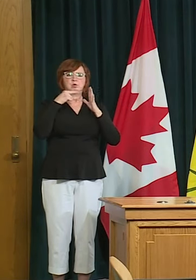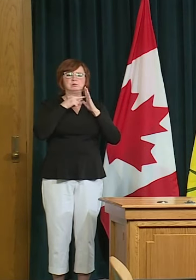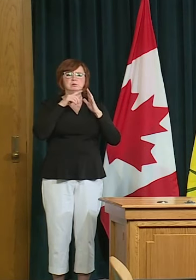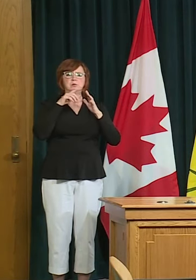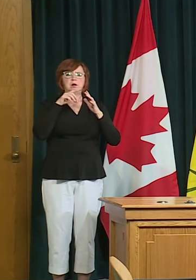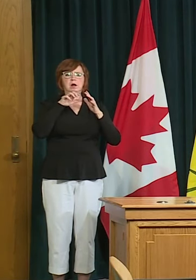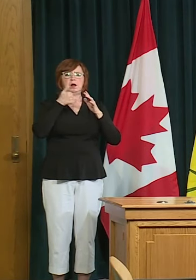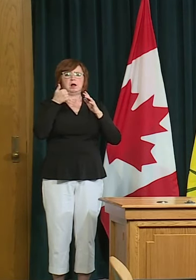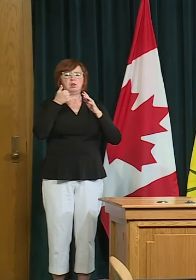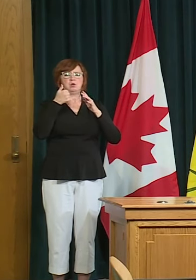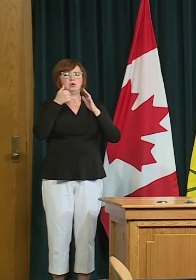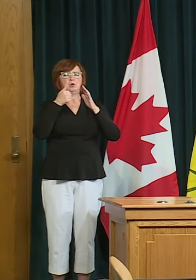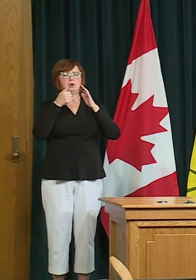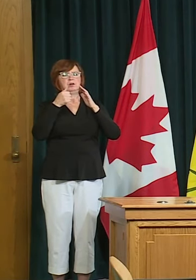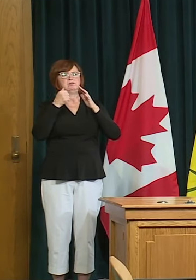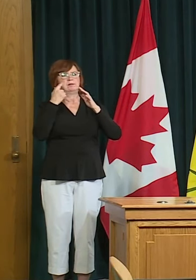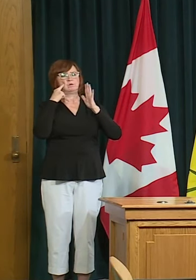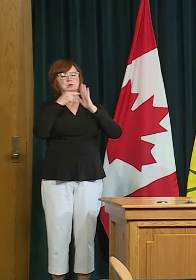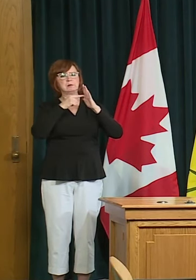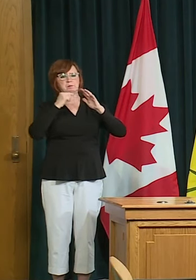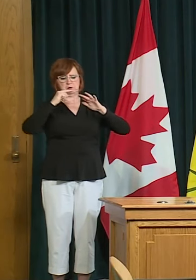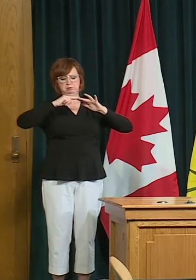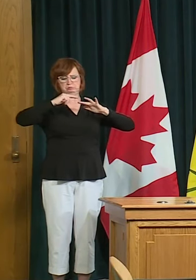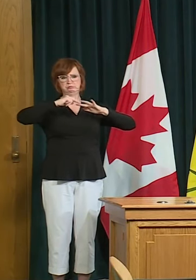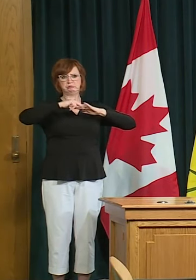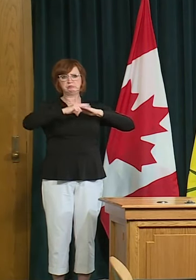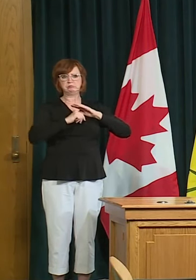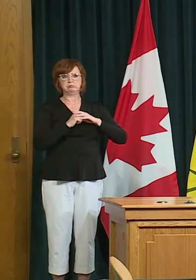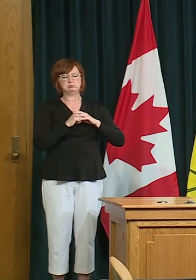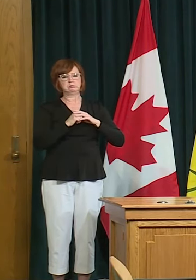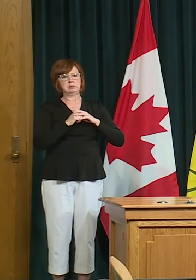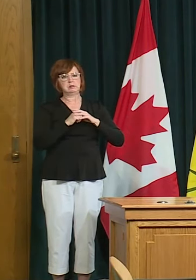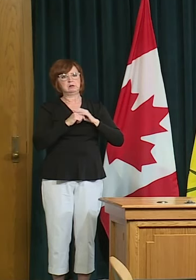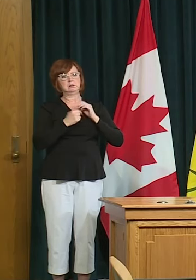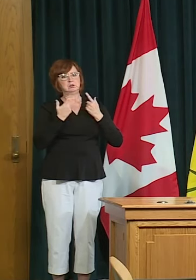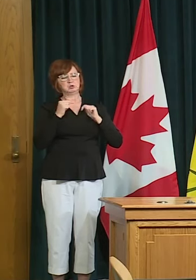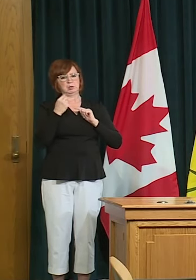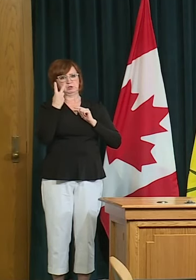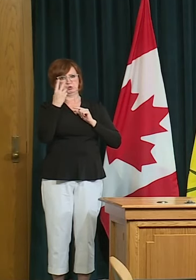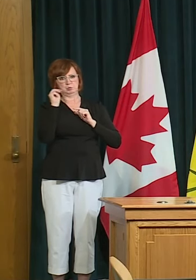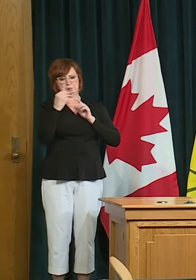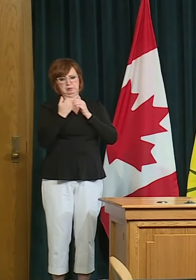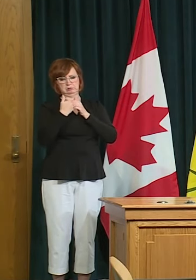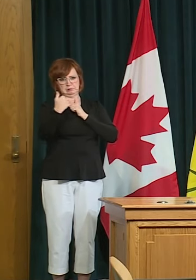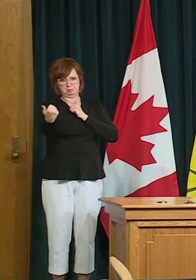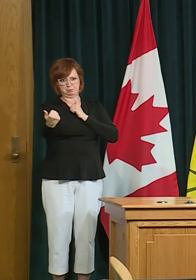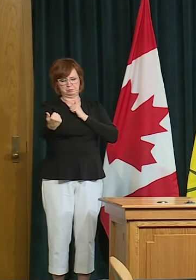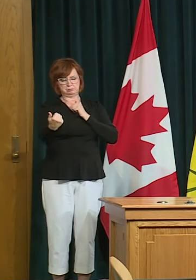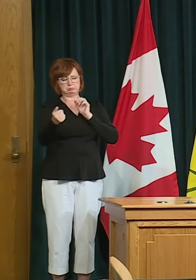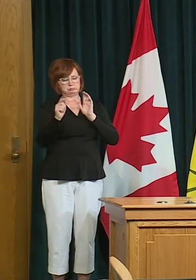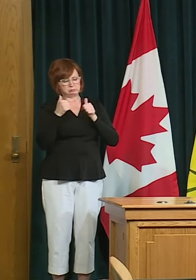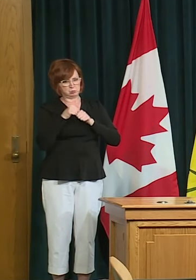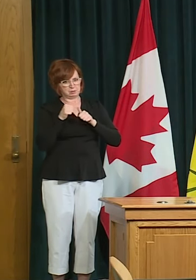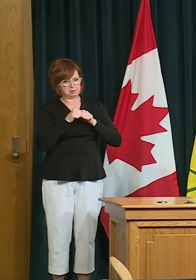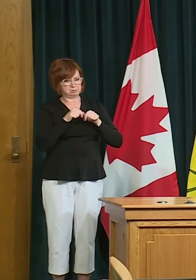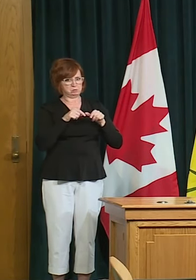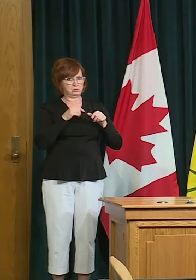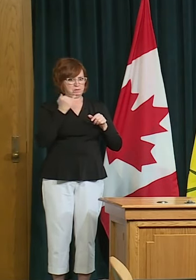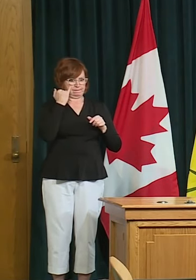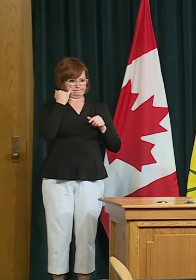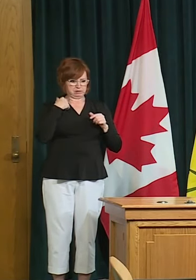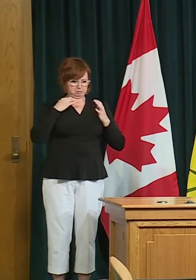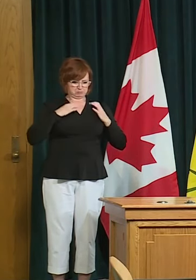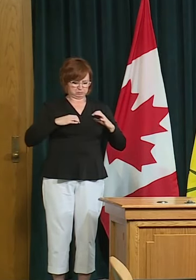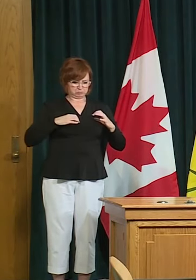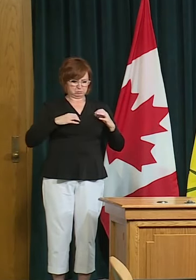thing is don't go to any personal care service if you're feeling unwell even if you have the slightest symptoms which you may think is nothing do